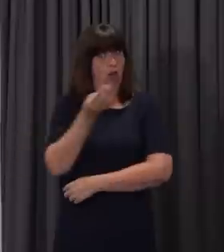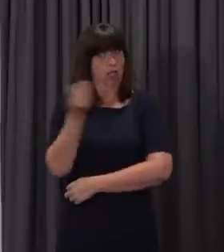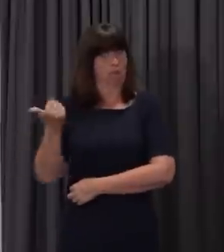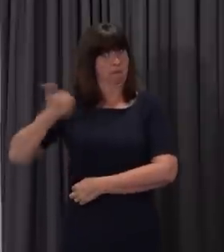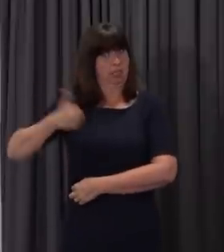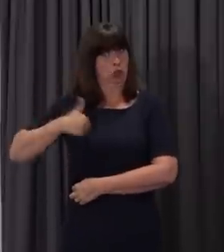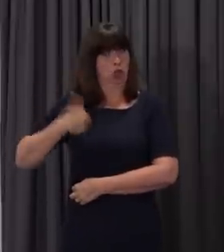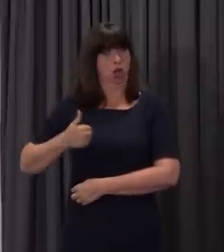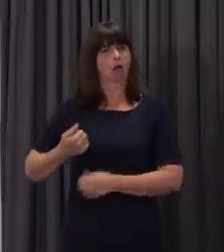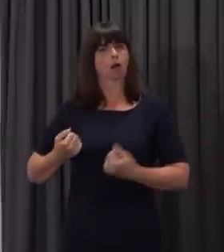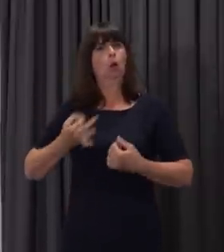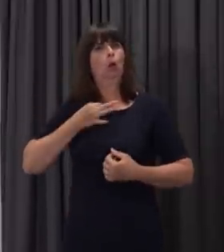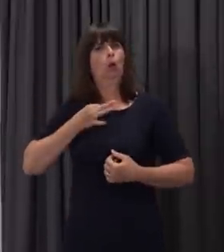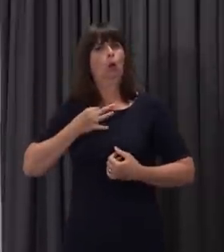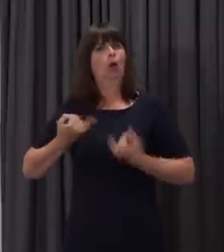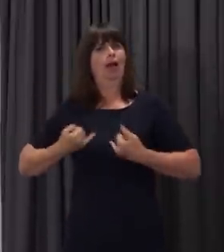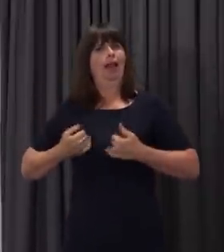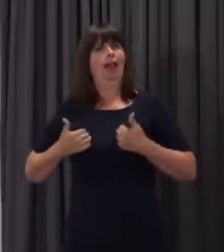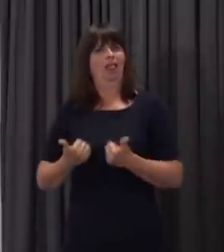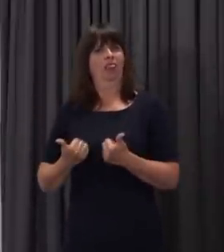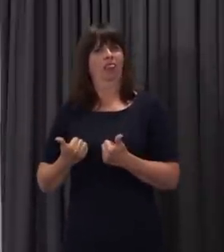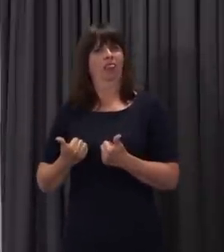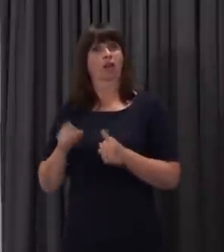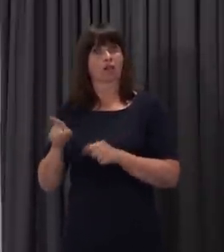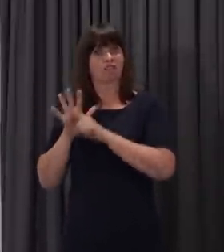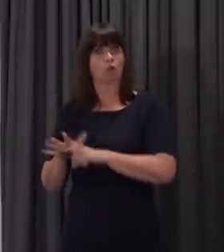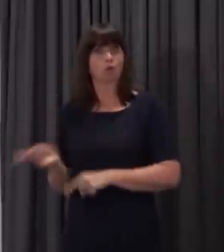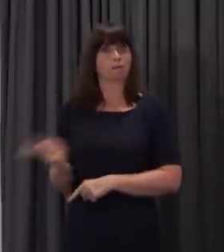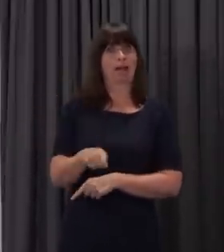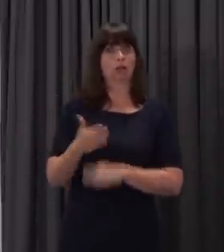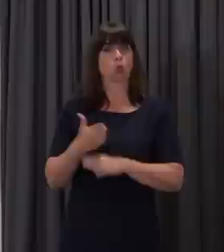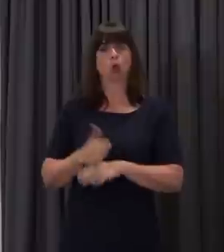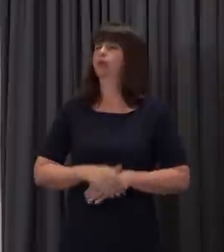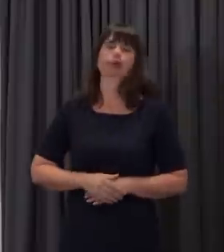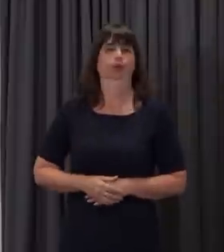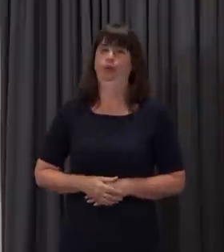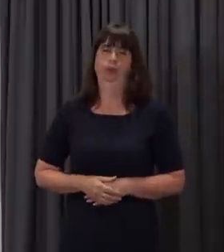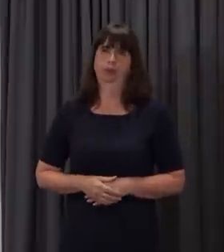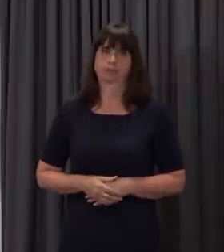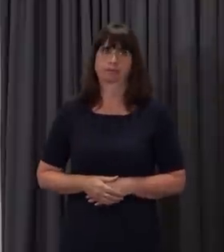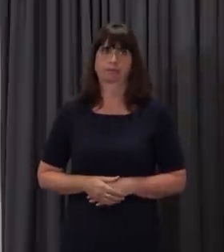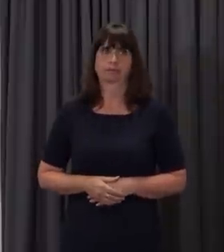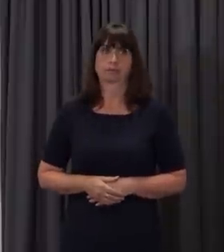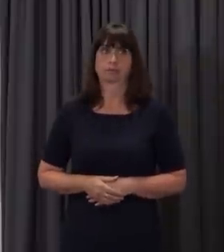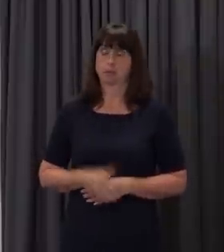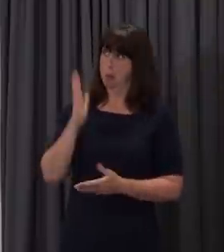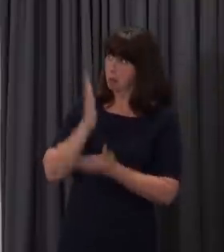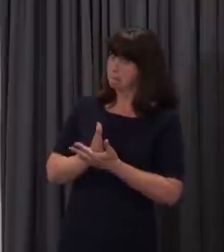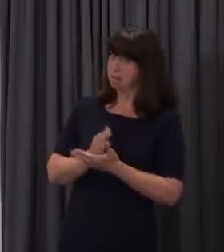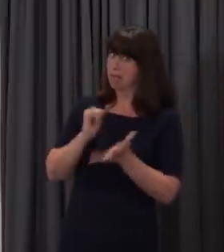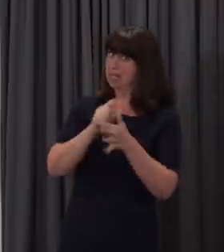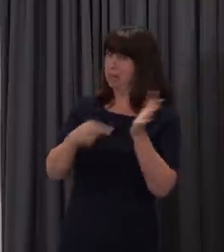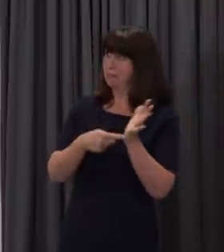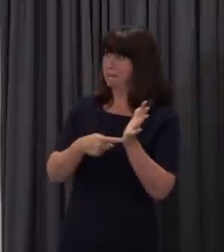expectation that those teachers will return to work at this time. Apologies Minister, but is that a commitment that in September